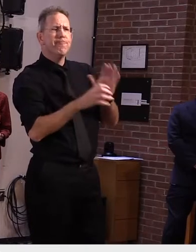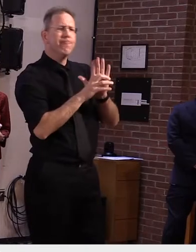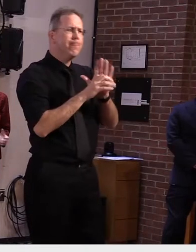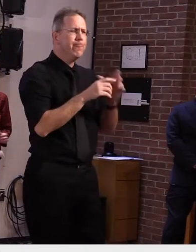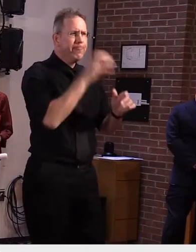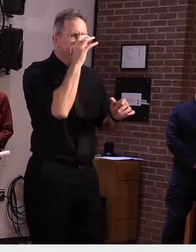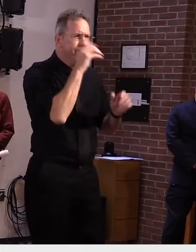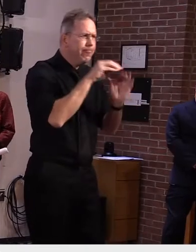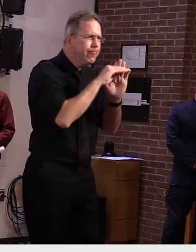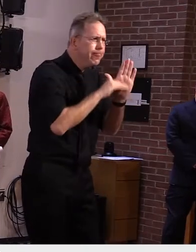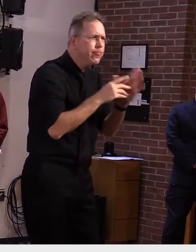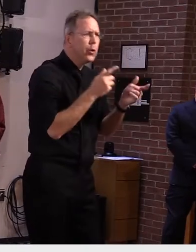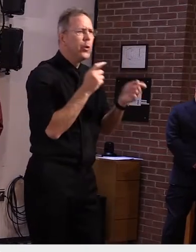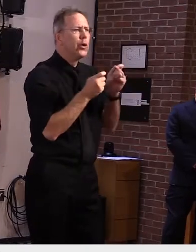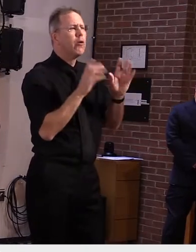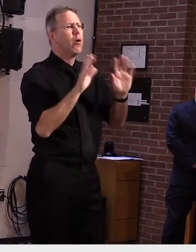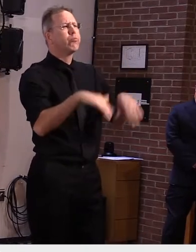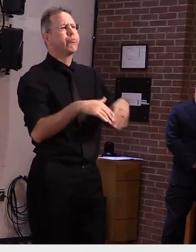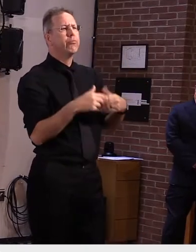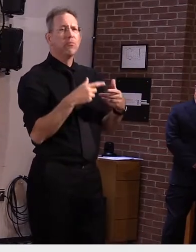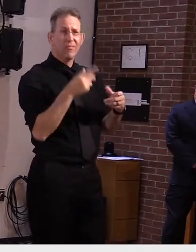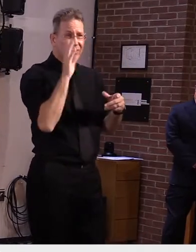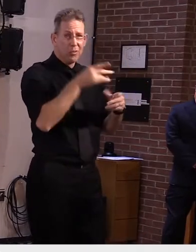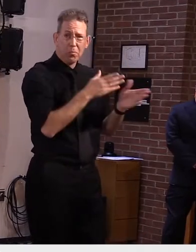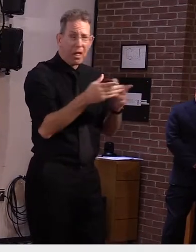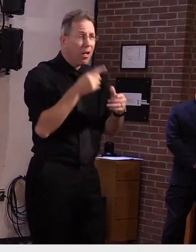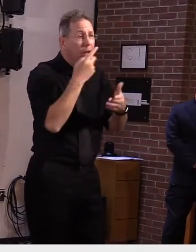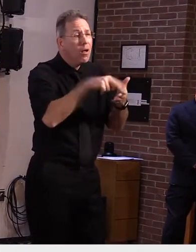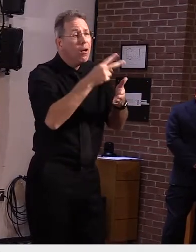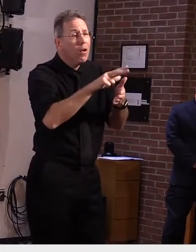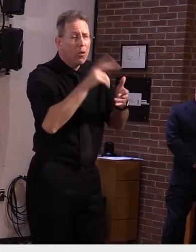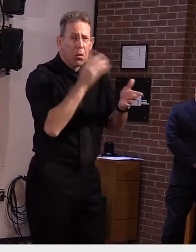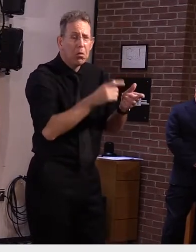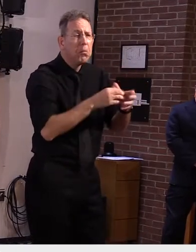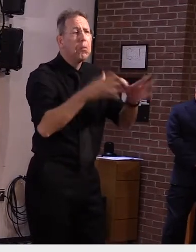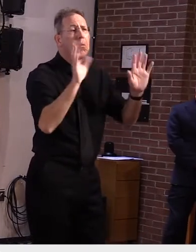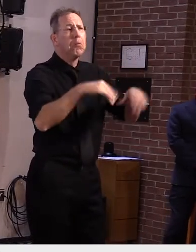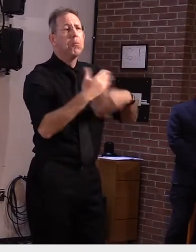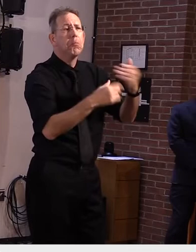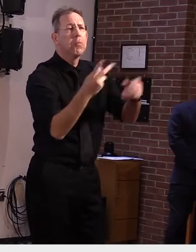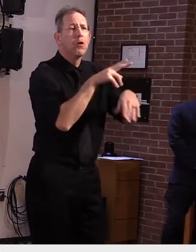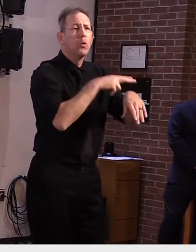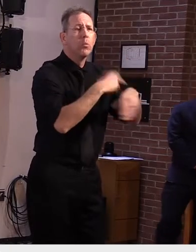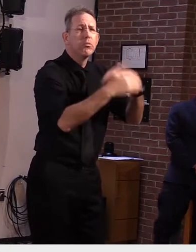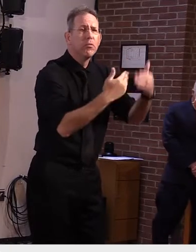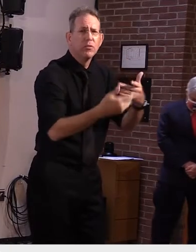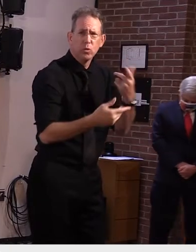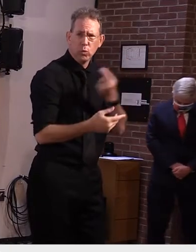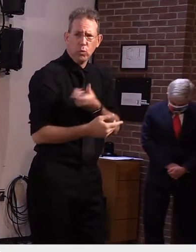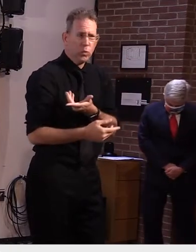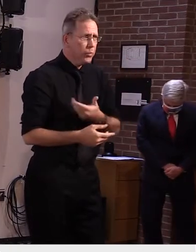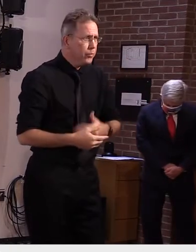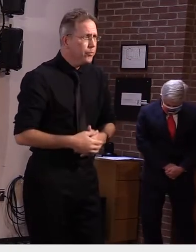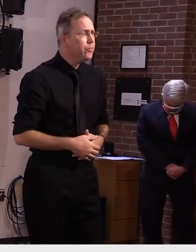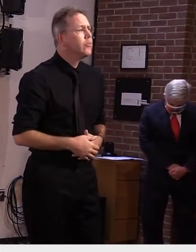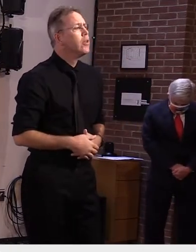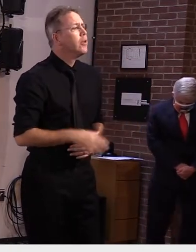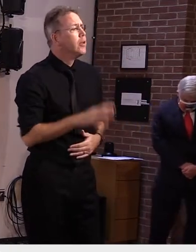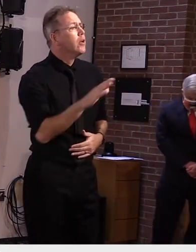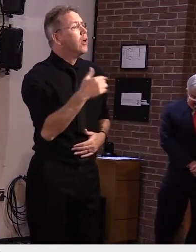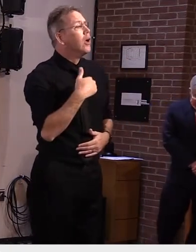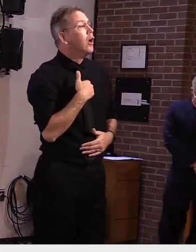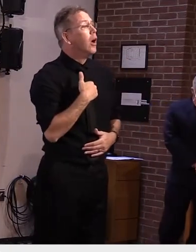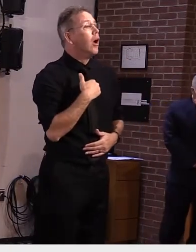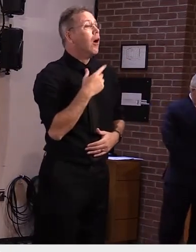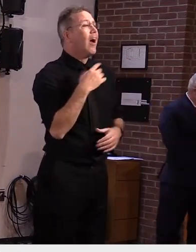again it's up to each and every one of us if we adhere to the guidelines guidelines in place if we follow the the travel policy if we